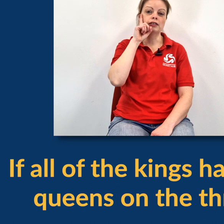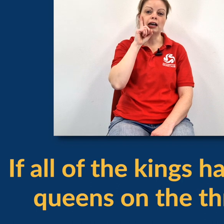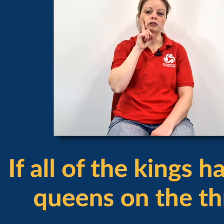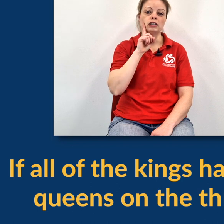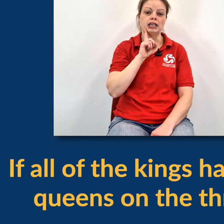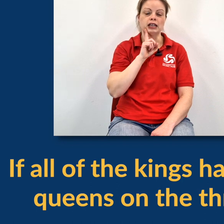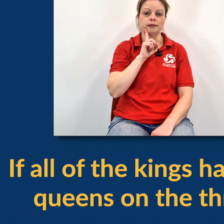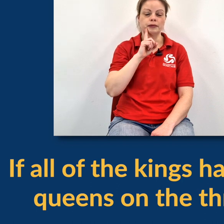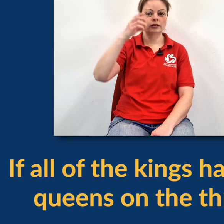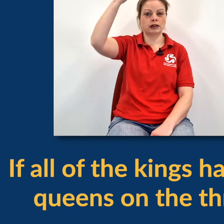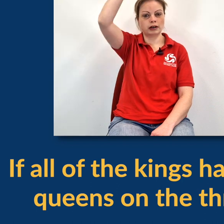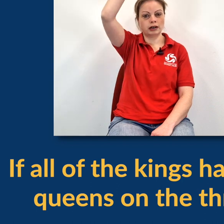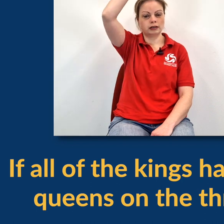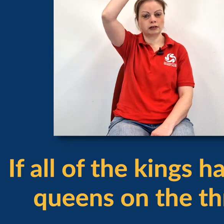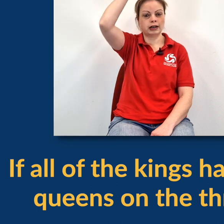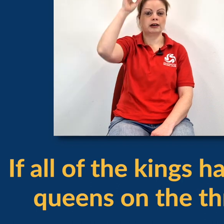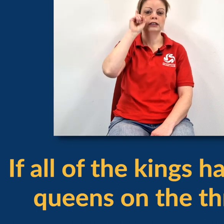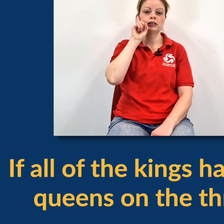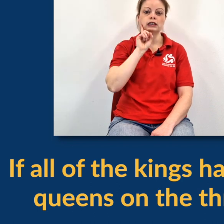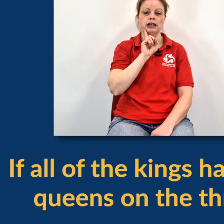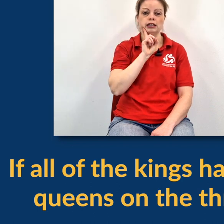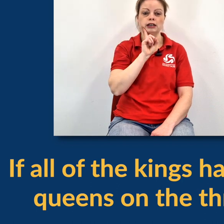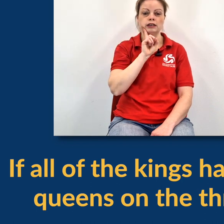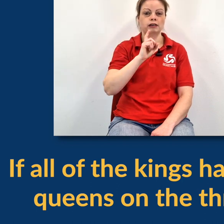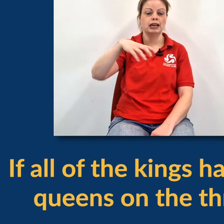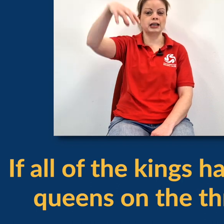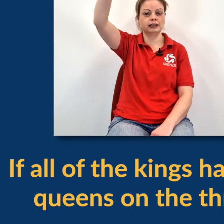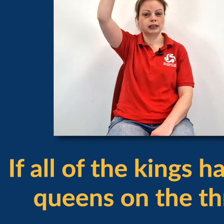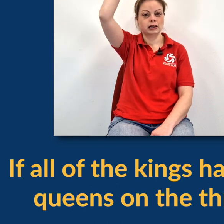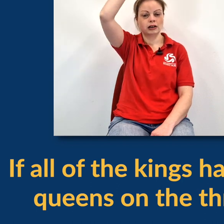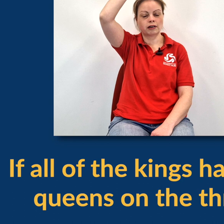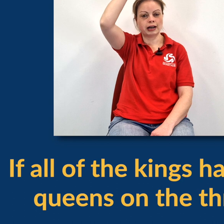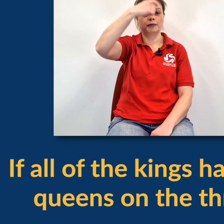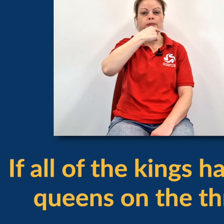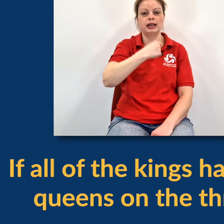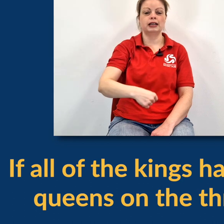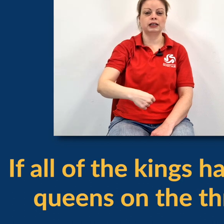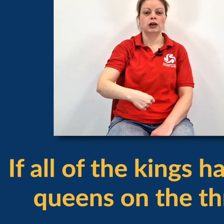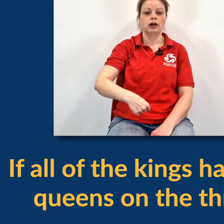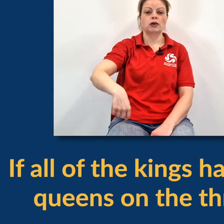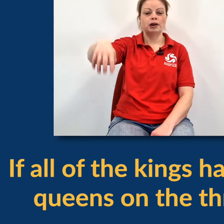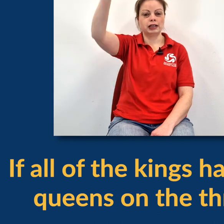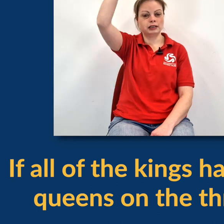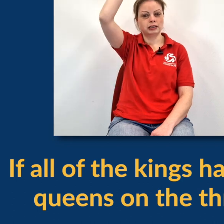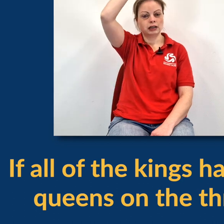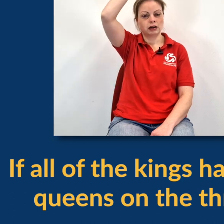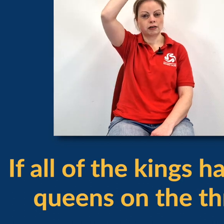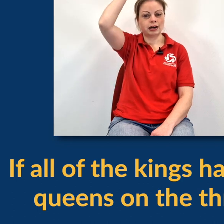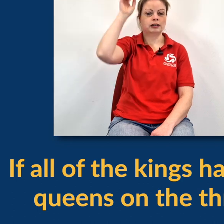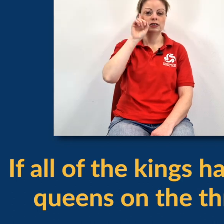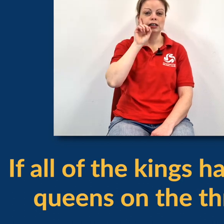finger is going to go down your cheek, so it goes crown, cheek. So Kings, crown, beard, Queens,